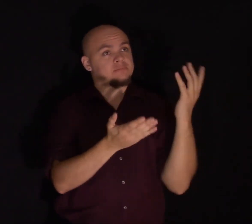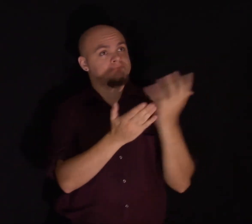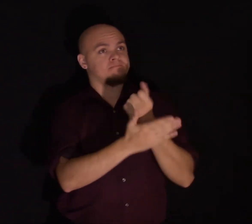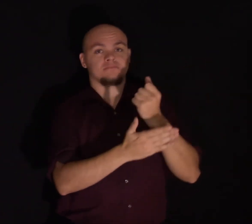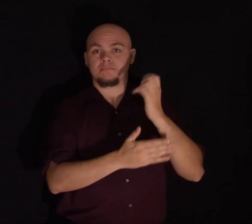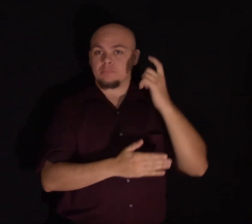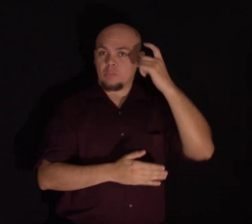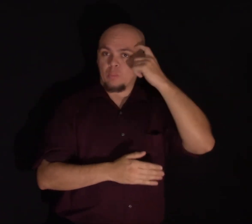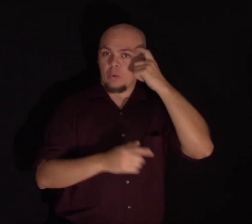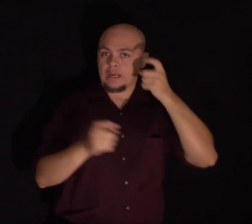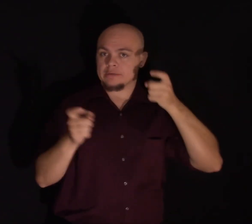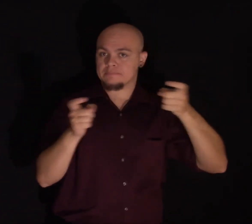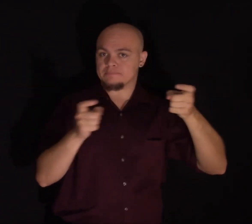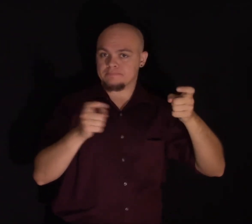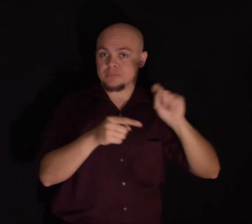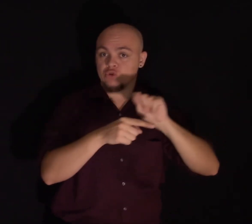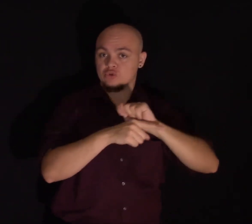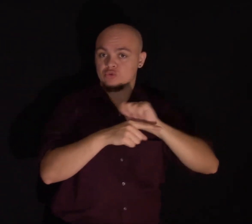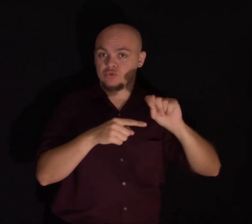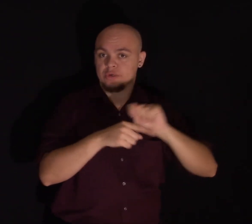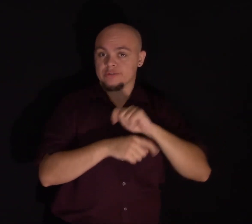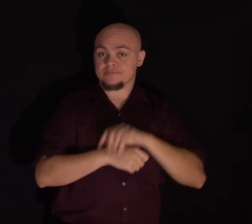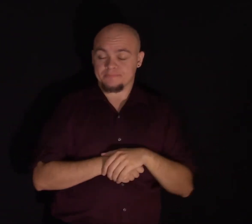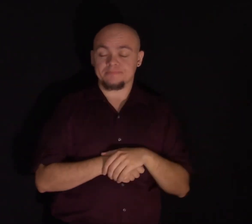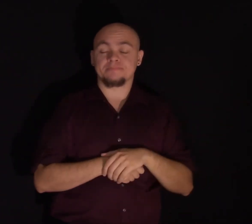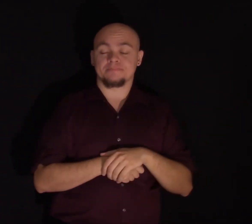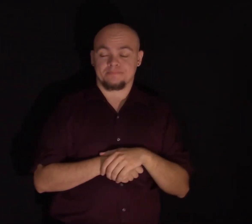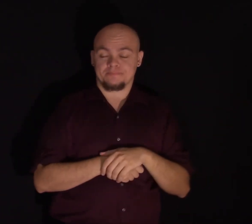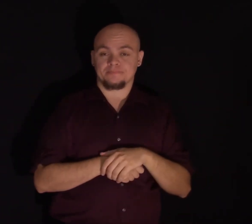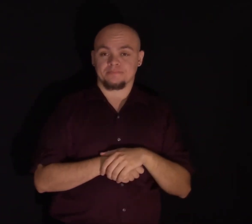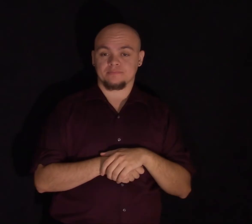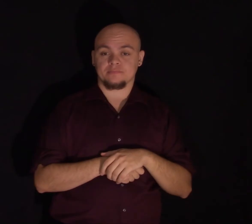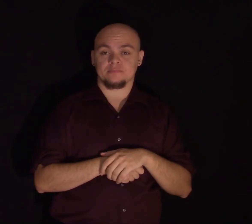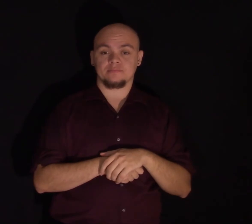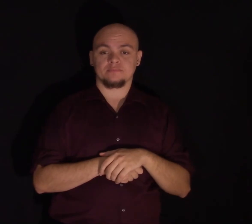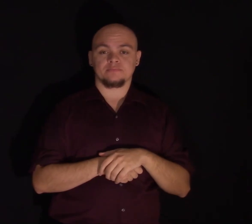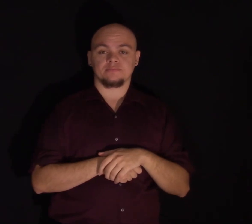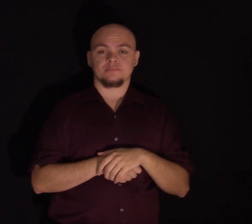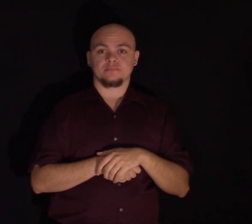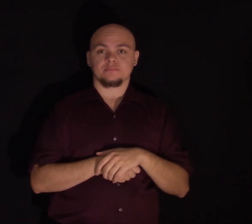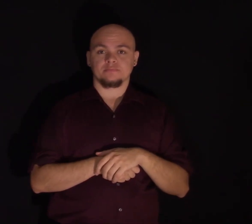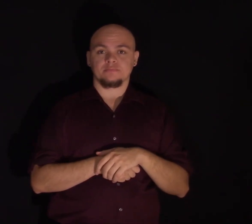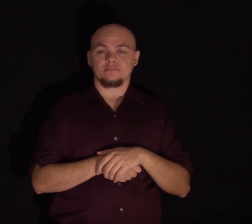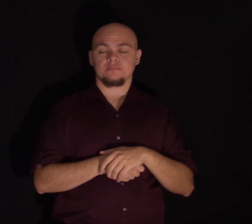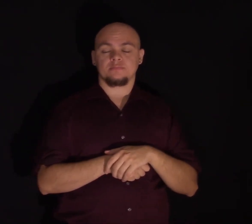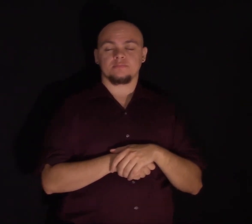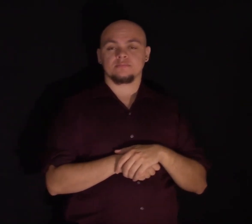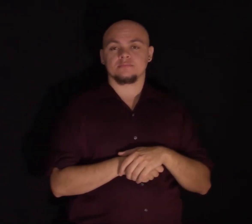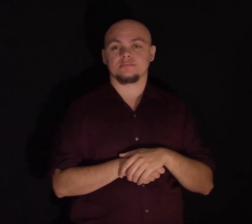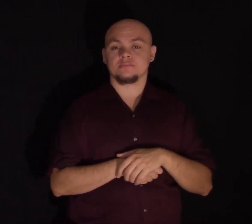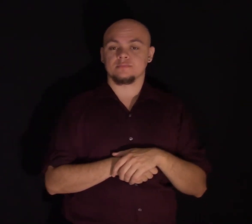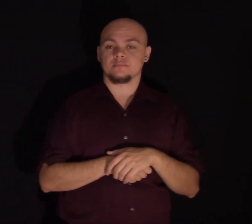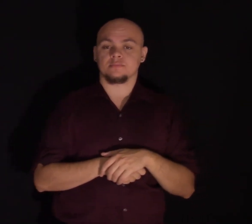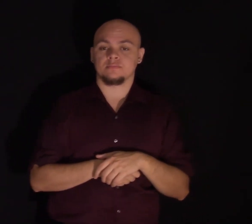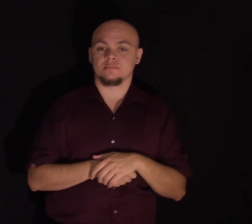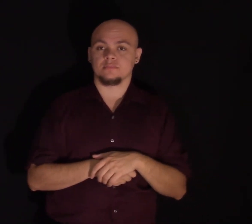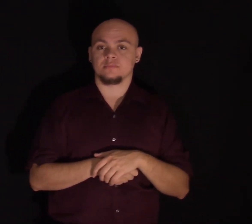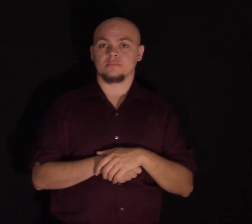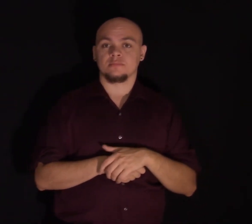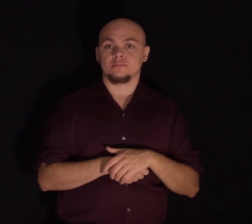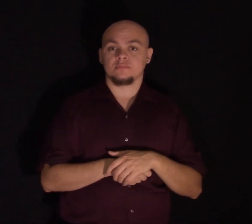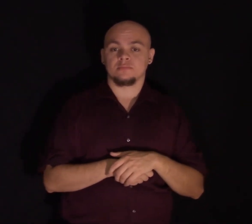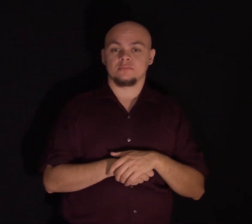brains by transforming our minds. But first, let me share with you what some of the consequences